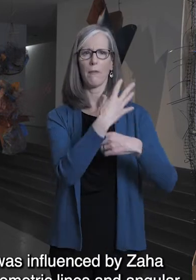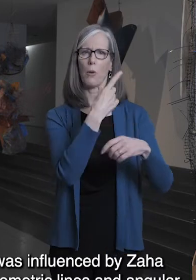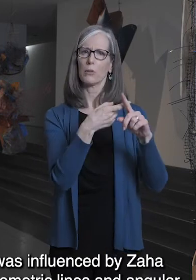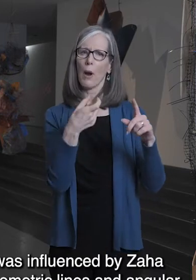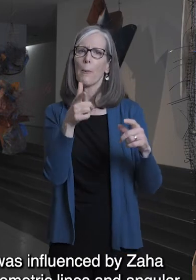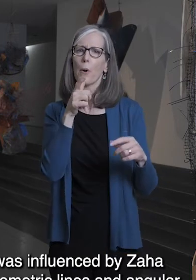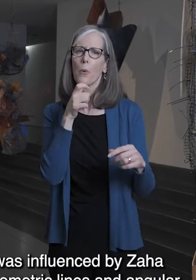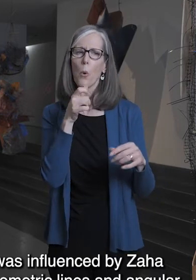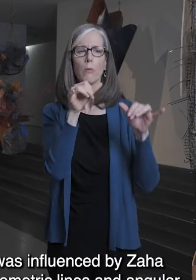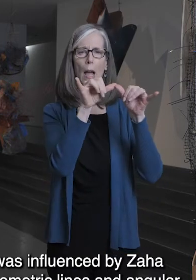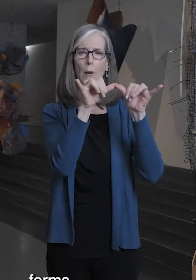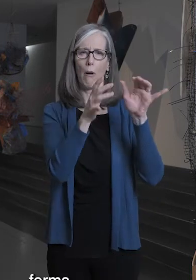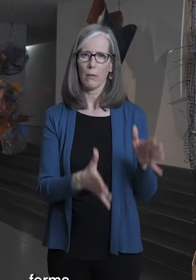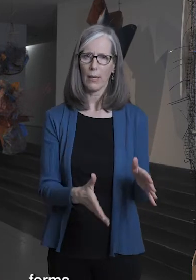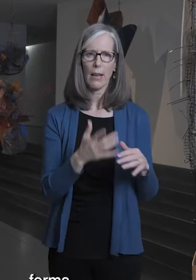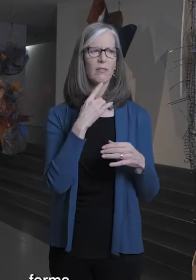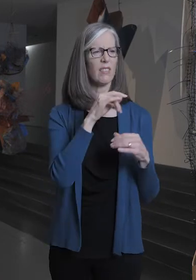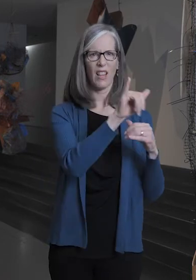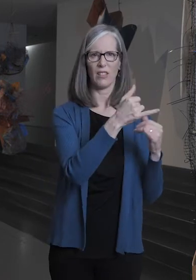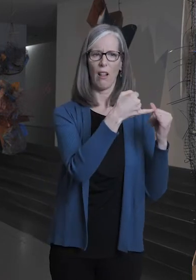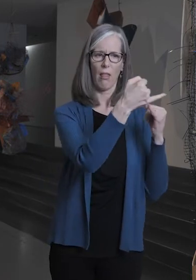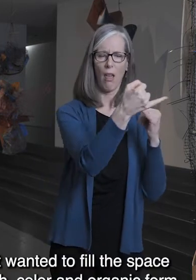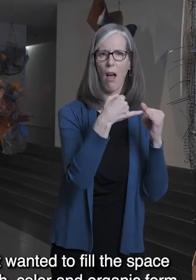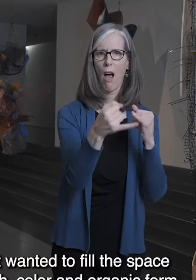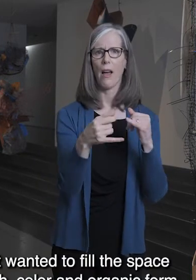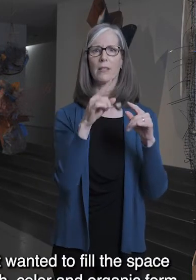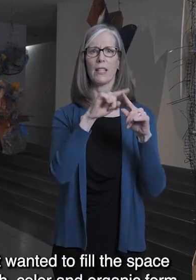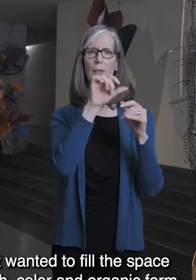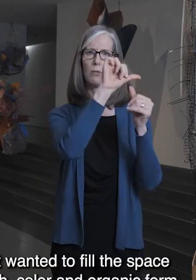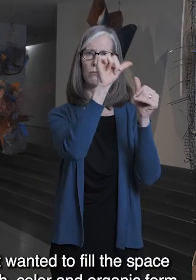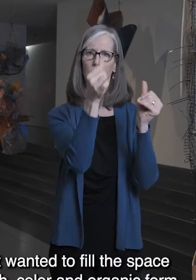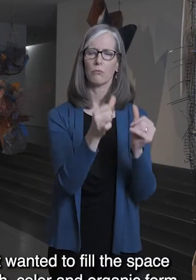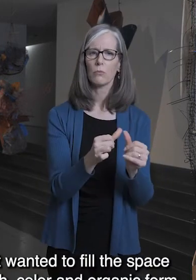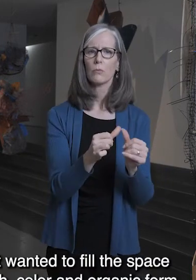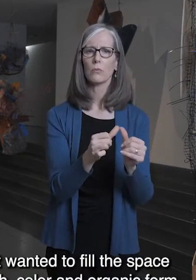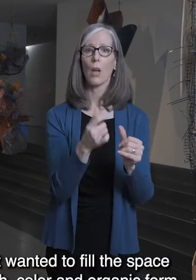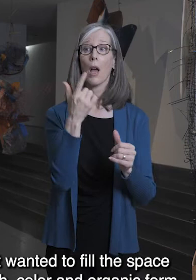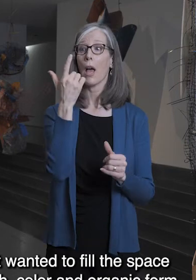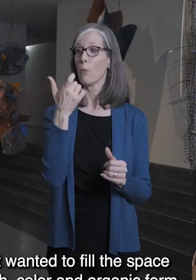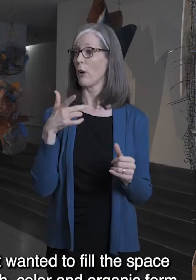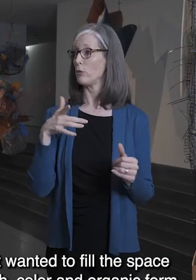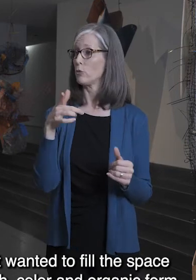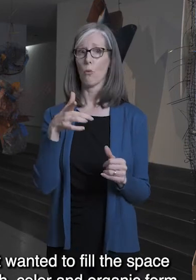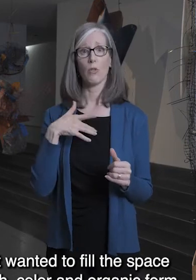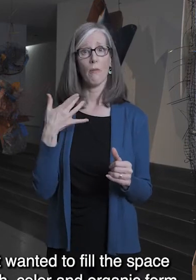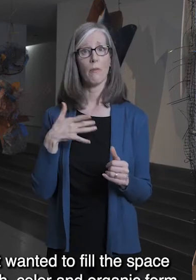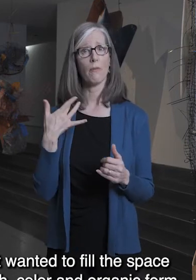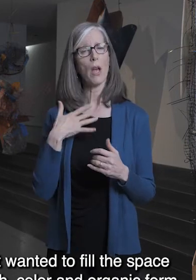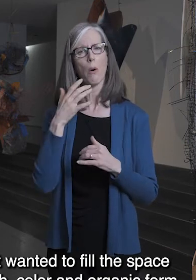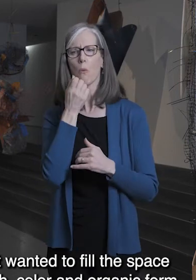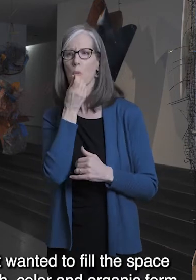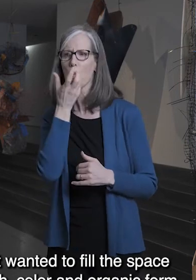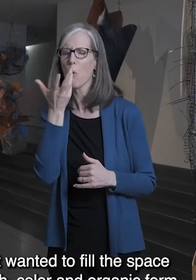lines and angular forms. The artist wanted to fill the space with warmth, color, and organic form.